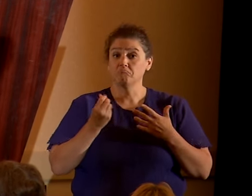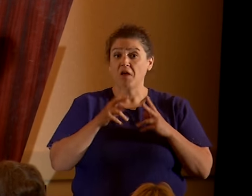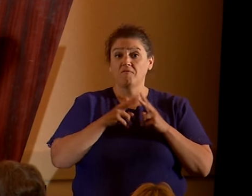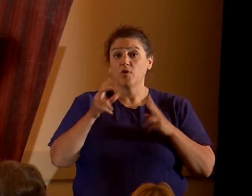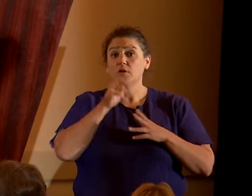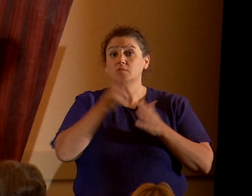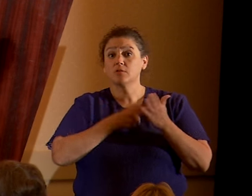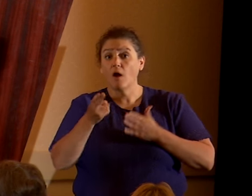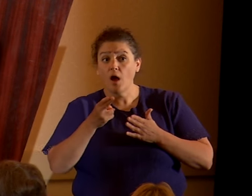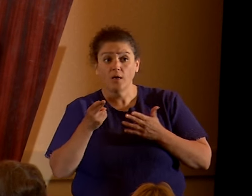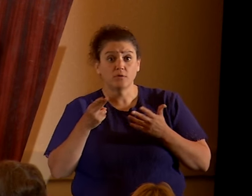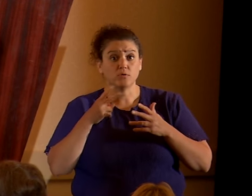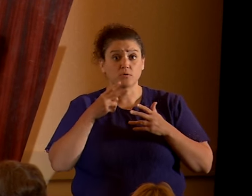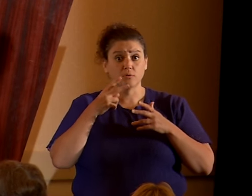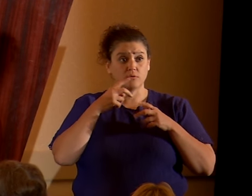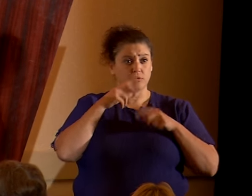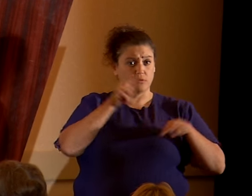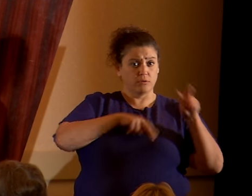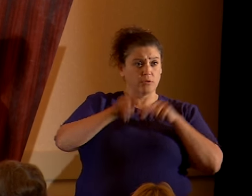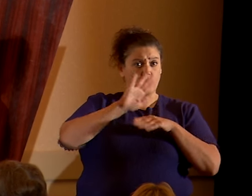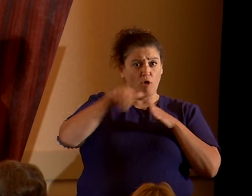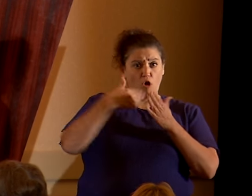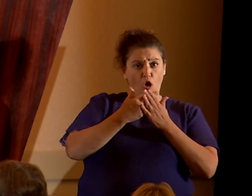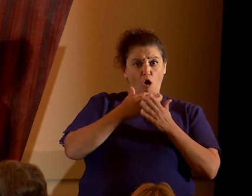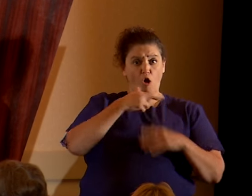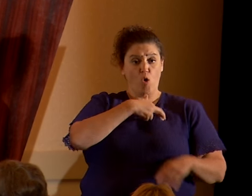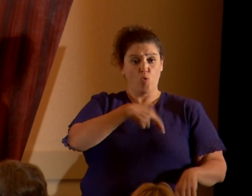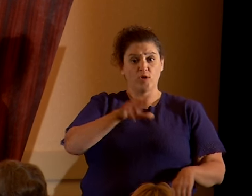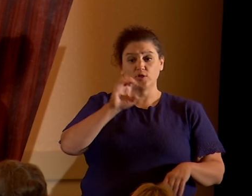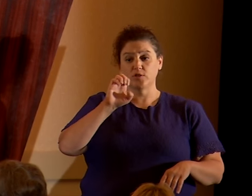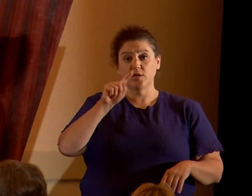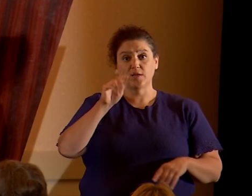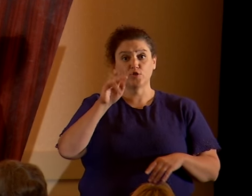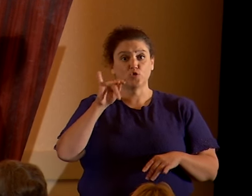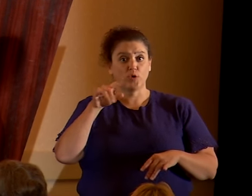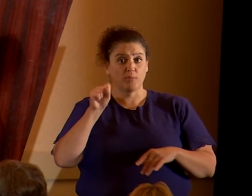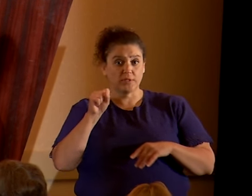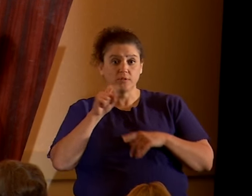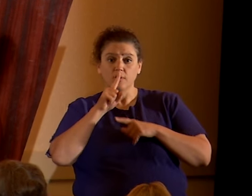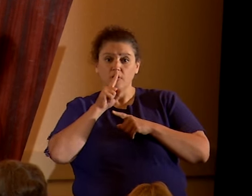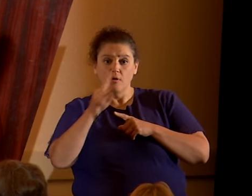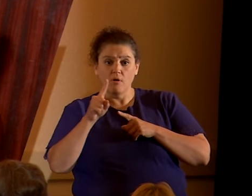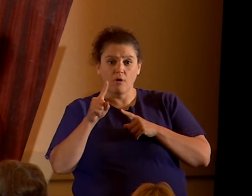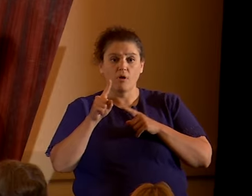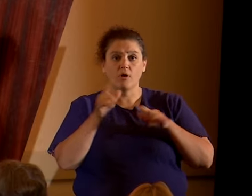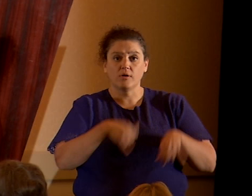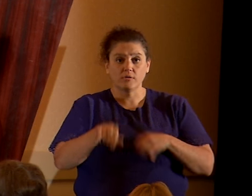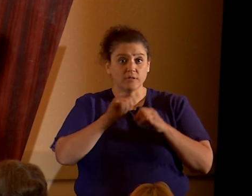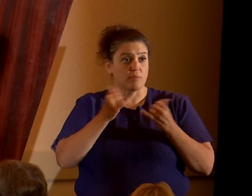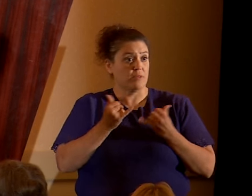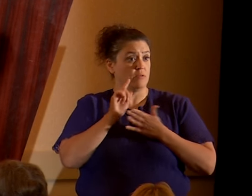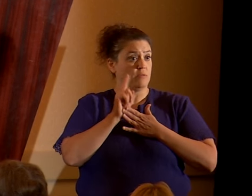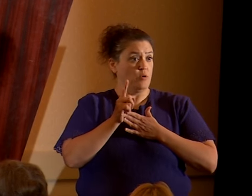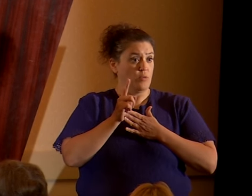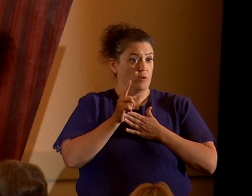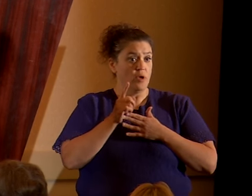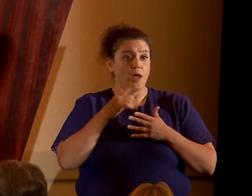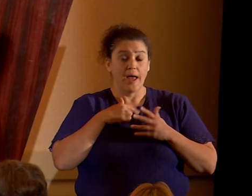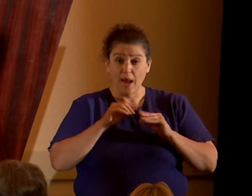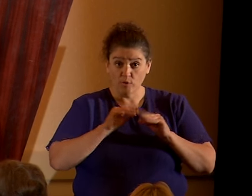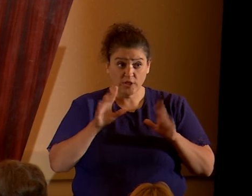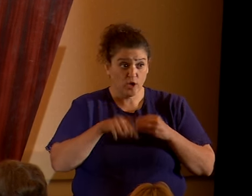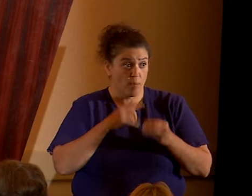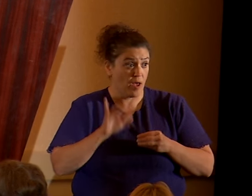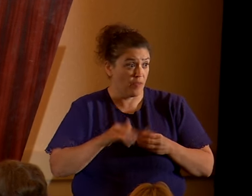opinion, to say that all religious extremists are equally dangerous at this moment. And I made that clear in the panel yesterday.